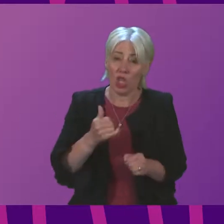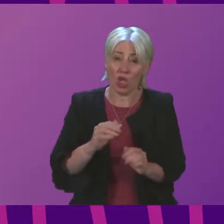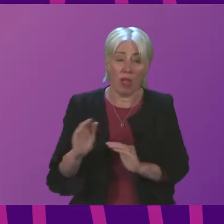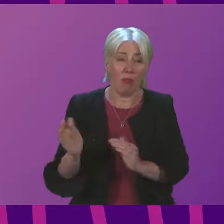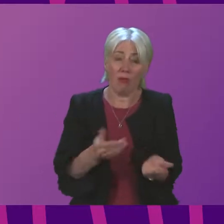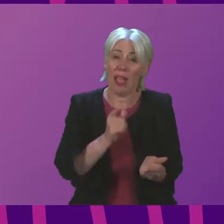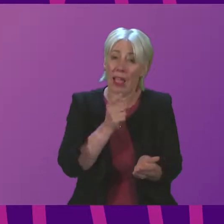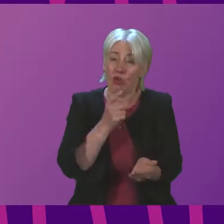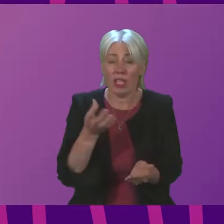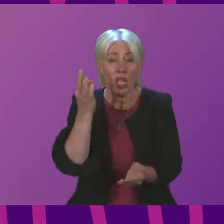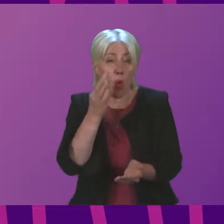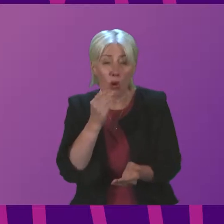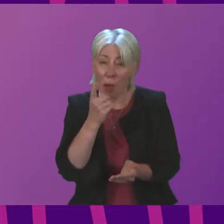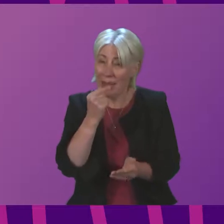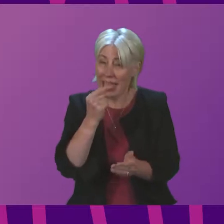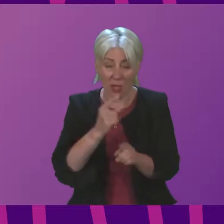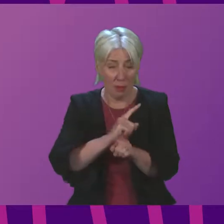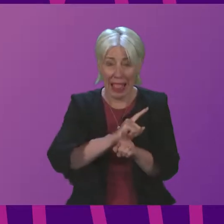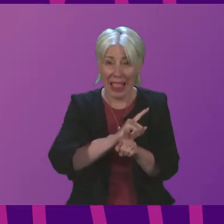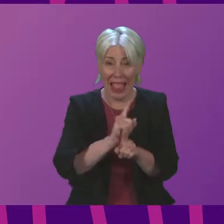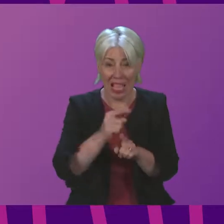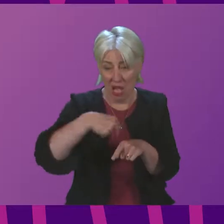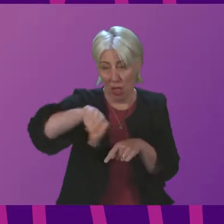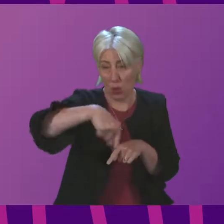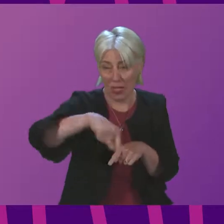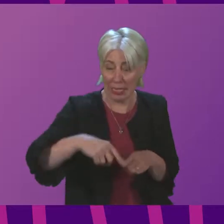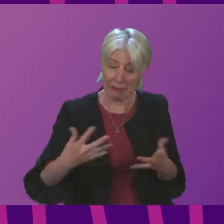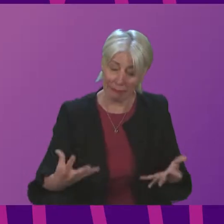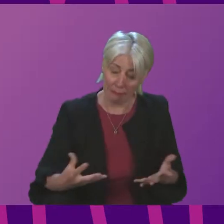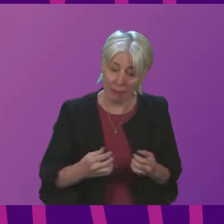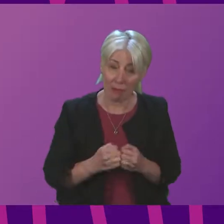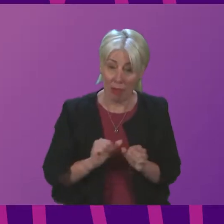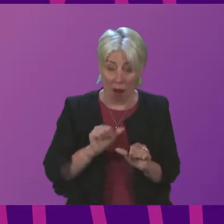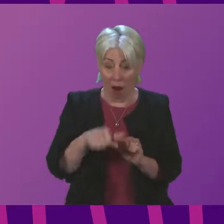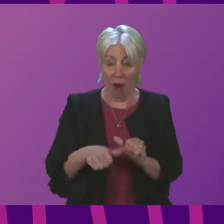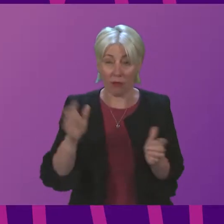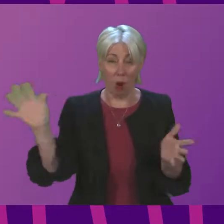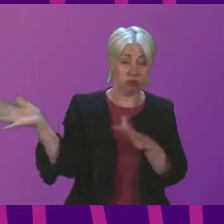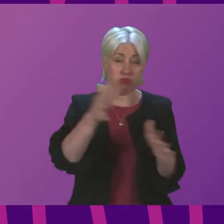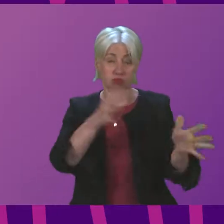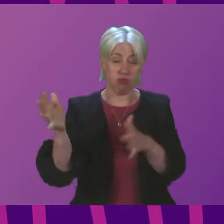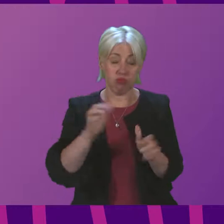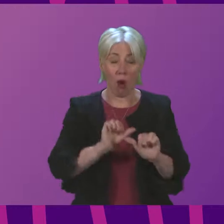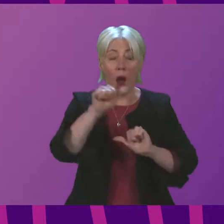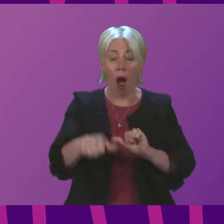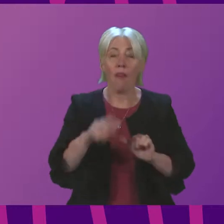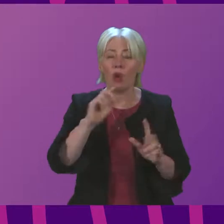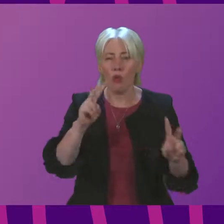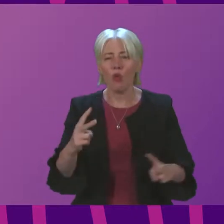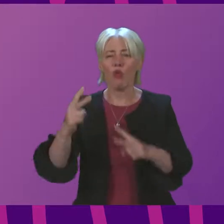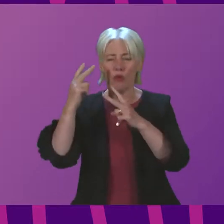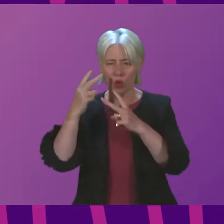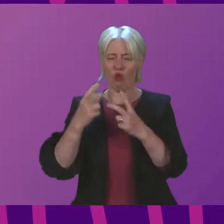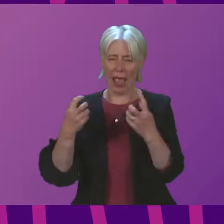unlikely to be restored until later in the week. In the aftermath of this incident, we will review the preparations for and